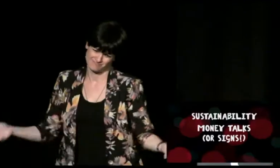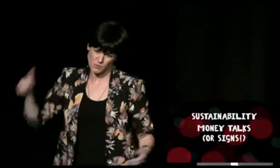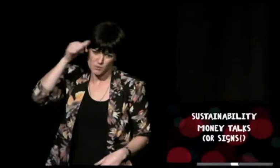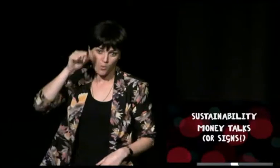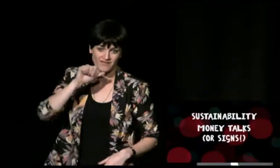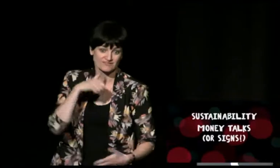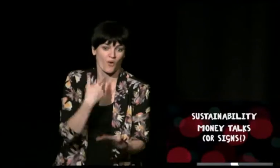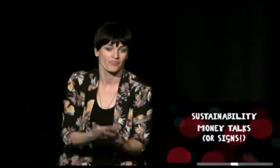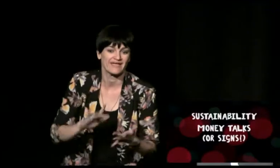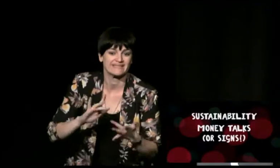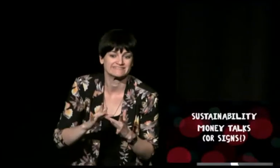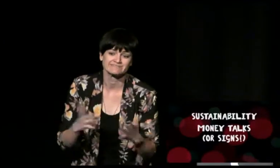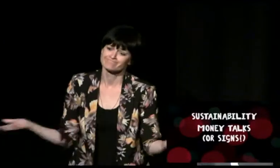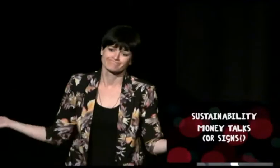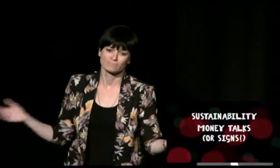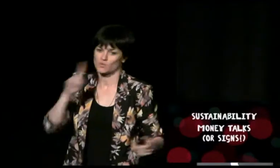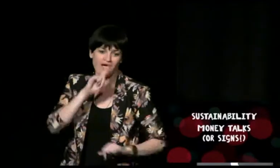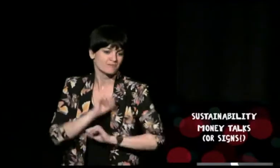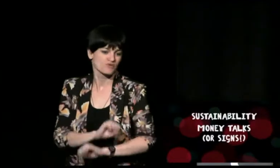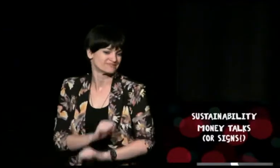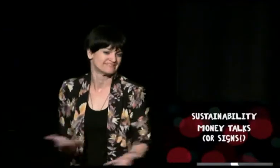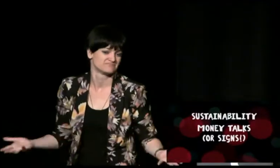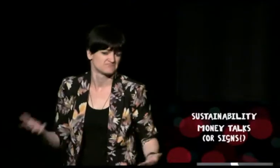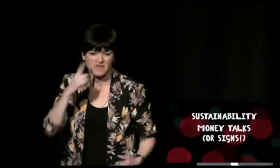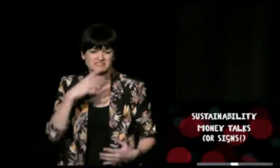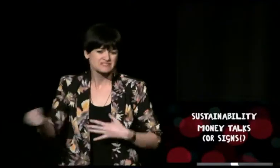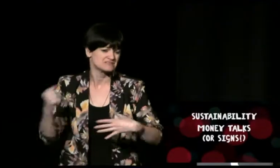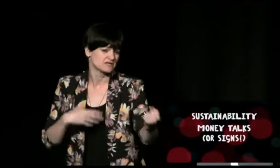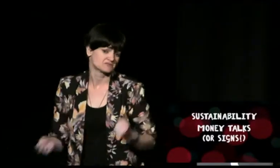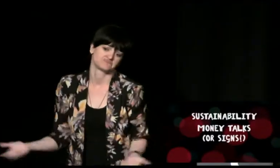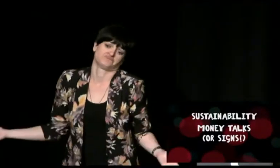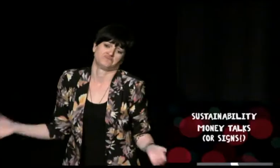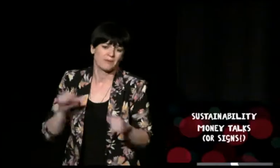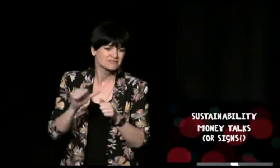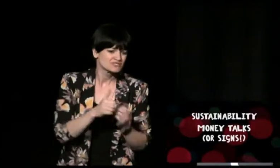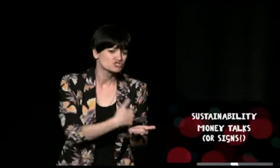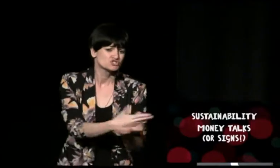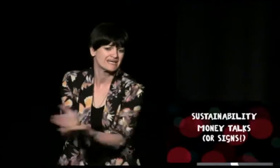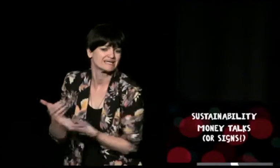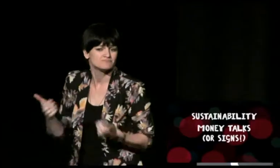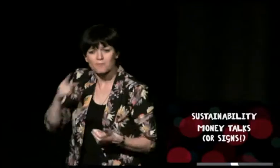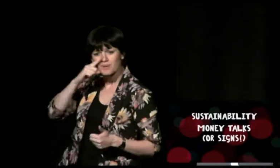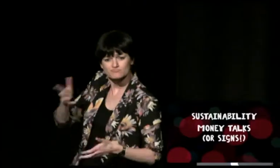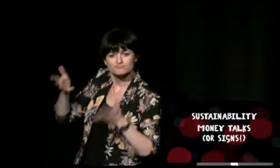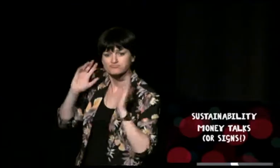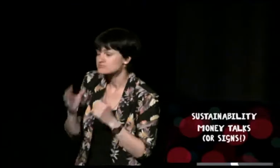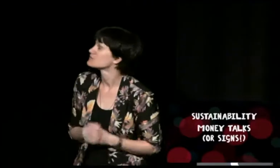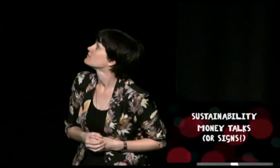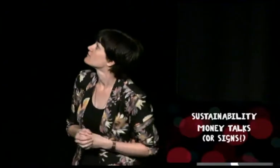a huge amount of memory that needs to be stored the cost of that is quite prohibitive because it's video of course rather than